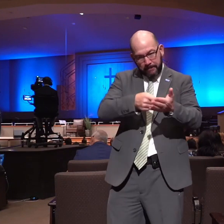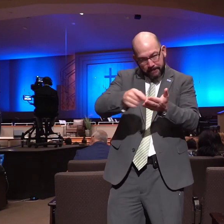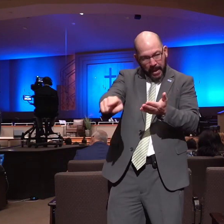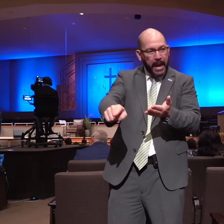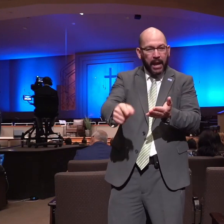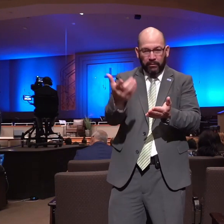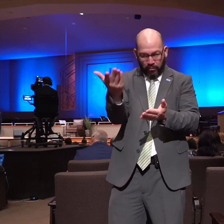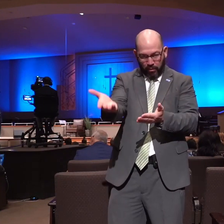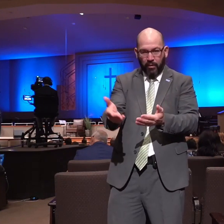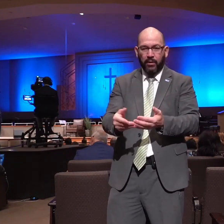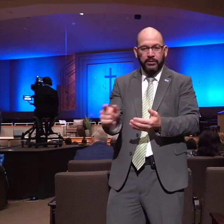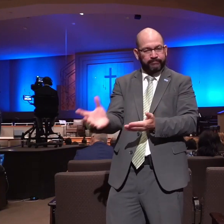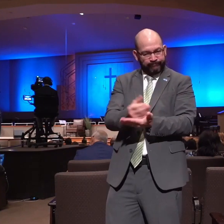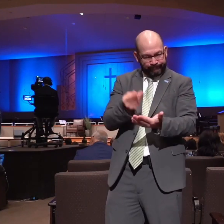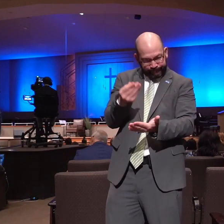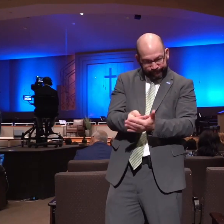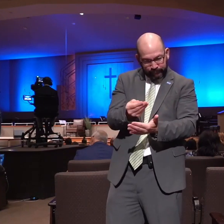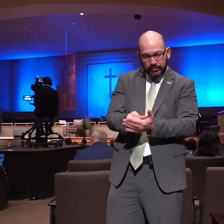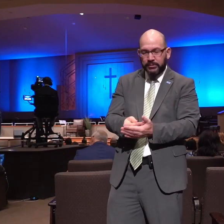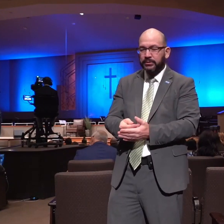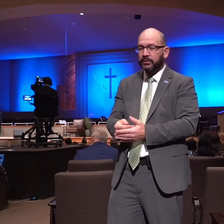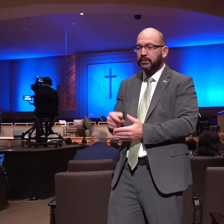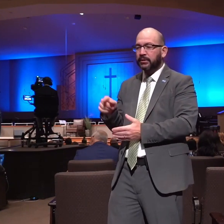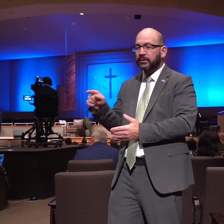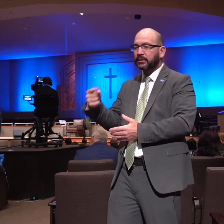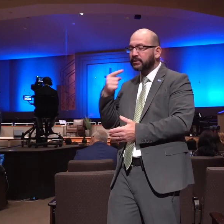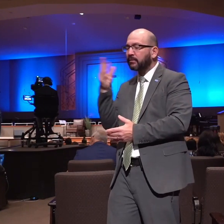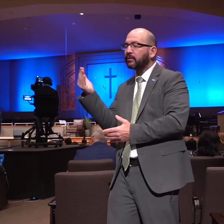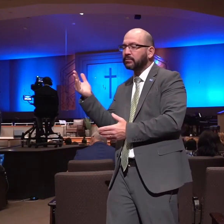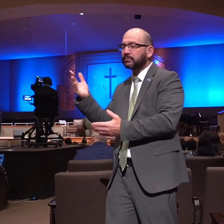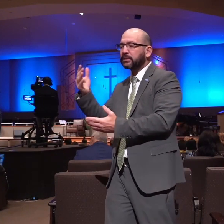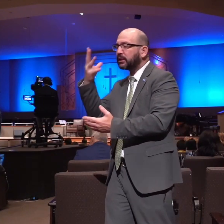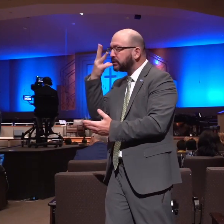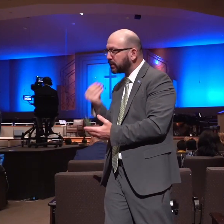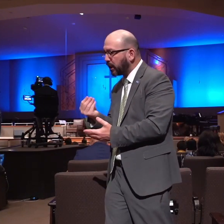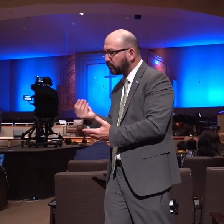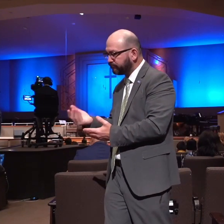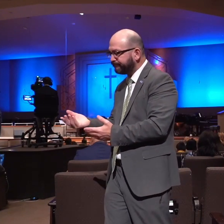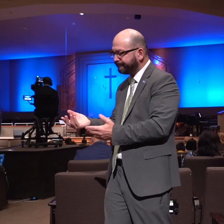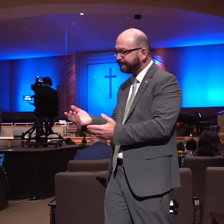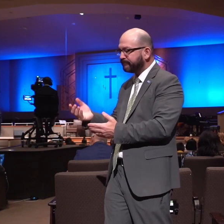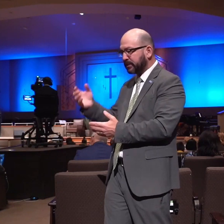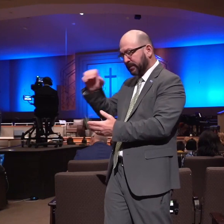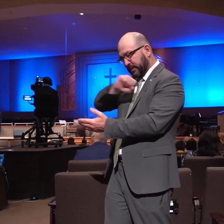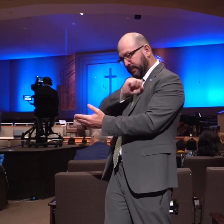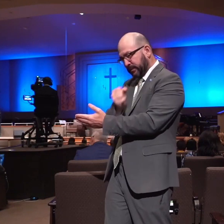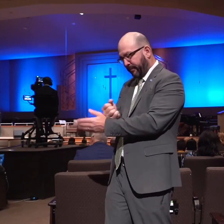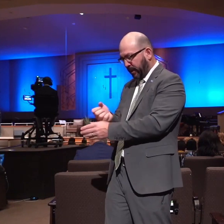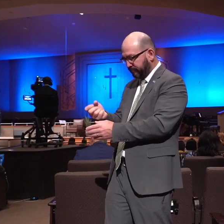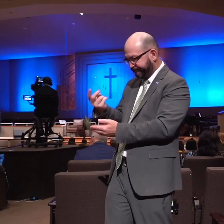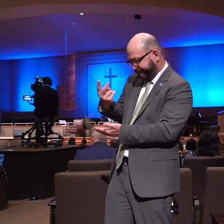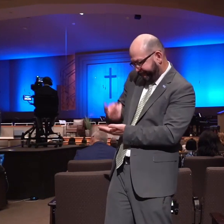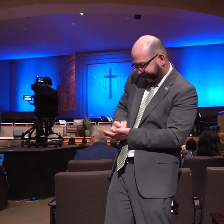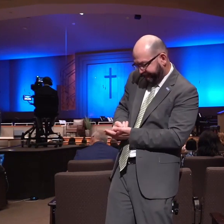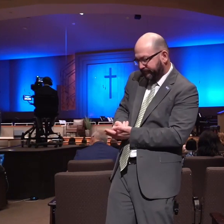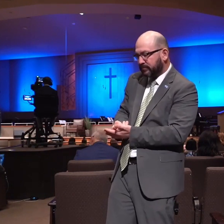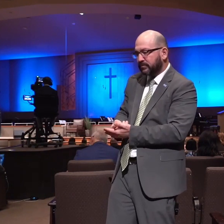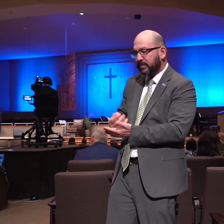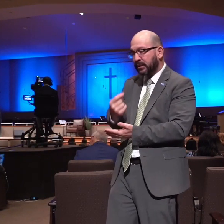made him sleep upon her knees and she called for a man and she caused him to shave off the seven locks of his head and she